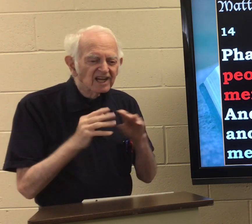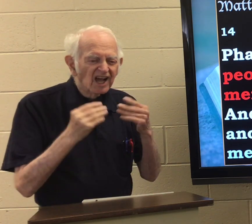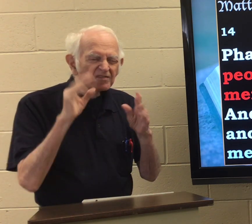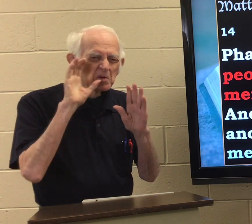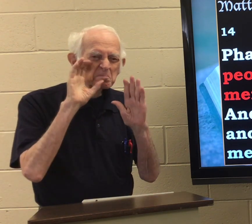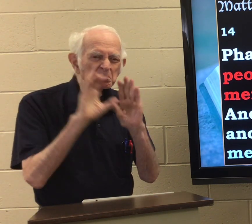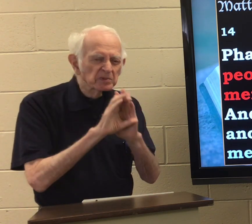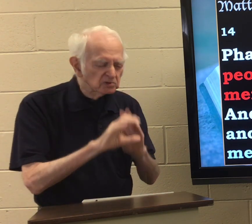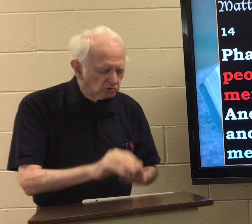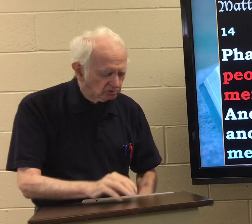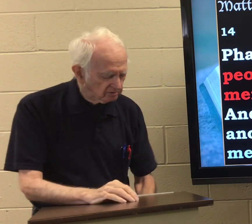Jesus gave a picture.